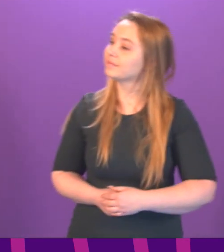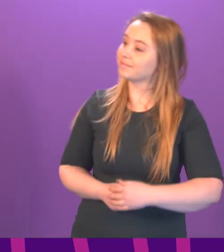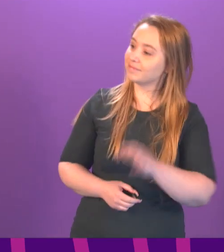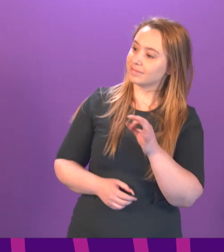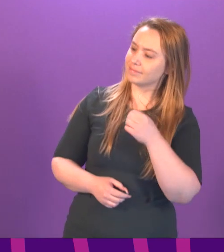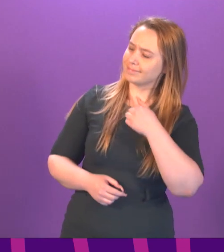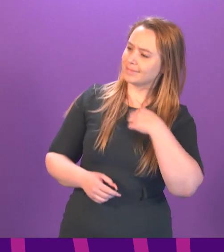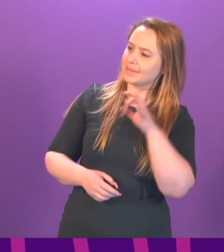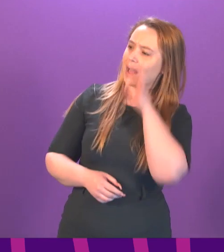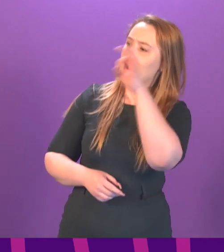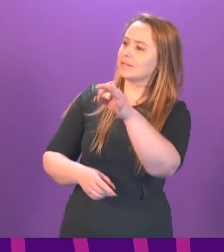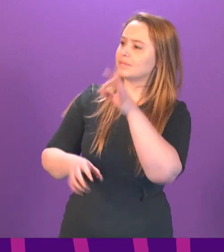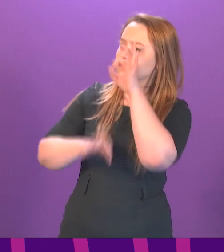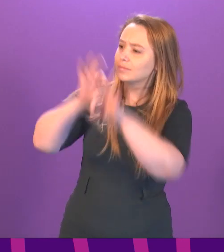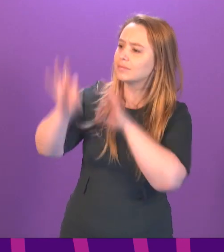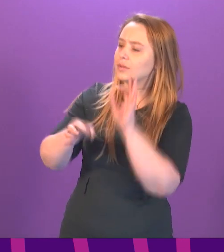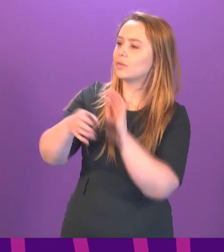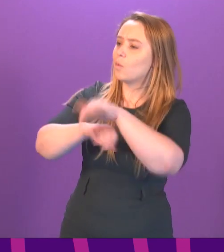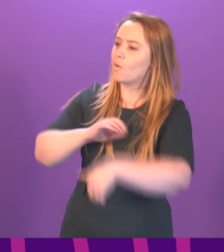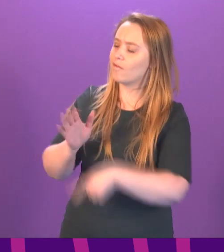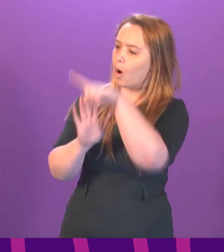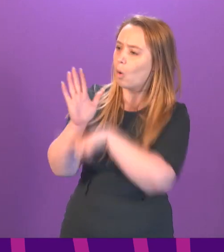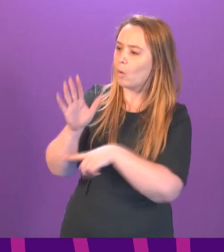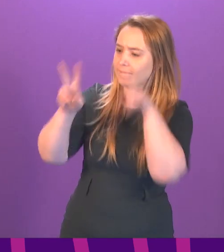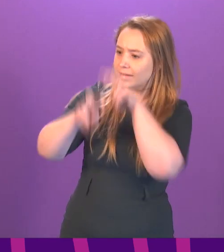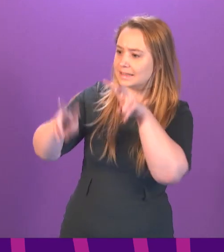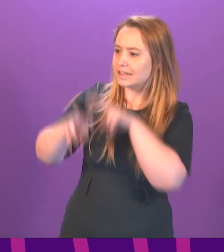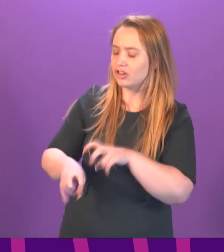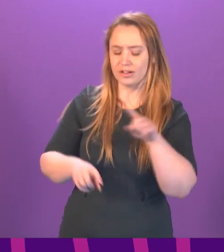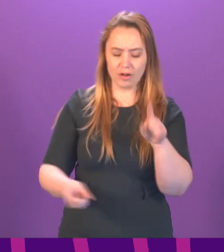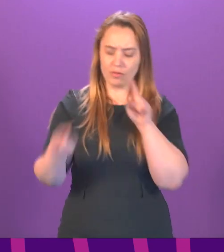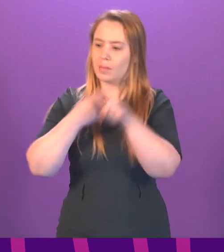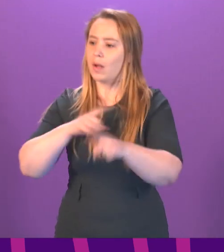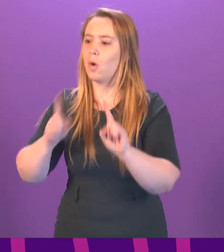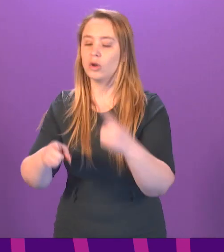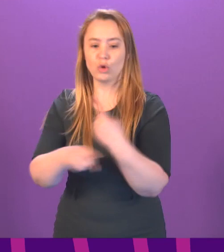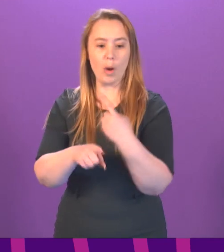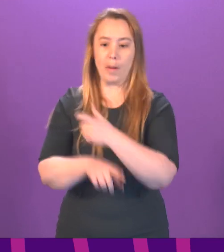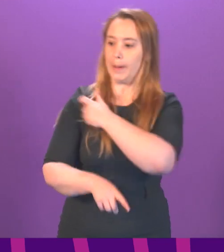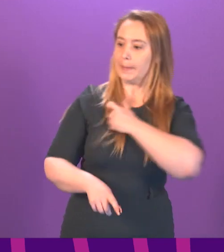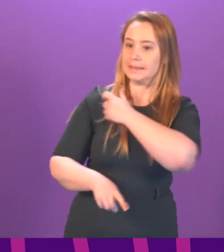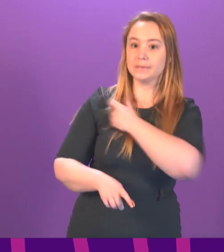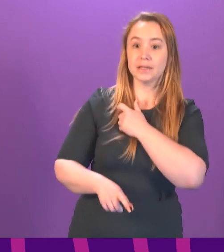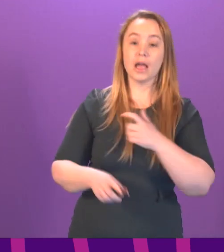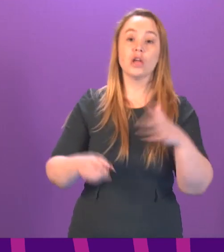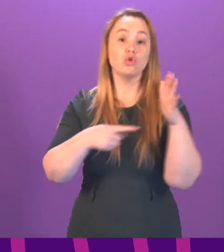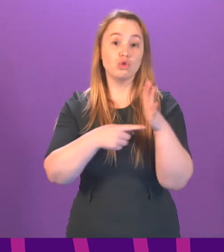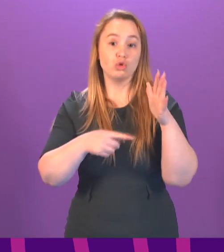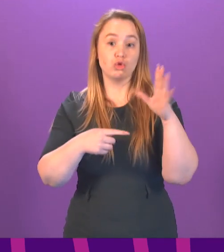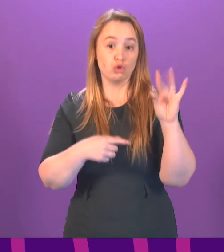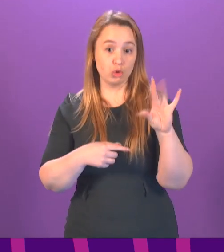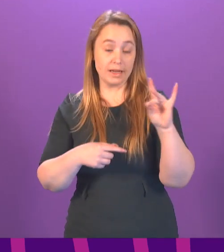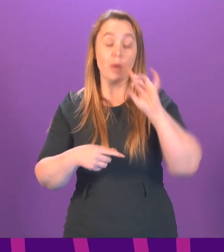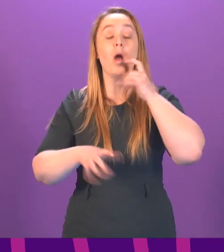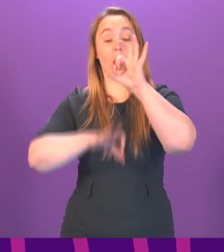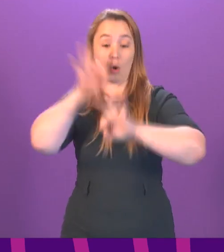investigation, the first minister replies with rhetoric about the committee. And I look forward to questioning her on Tuesday at the committee. But